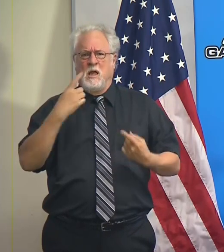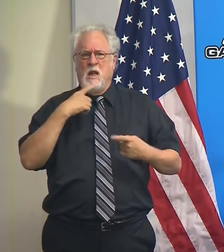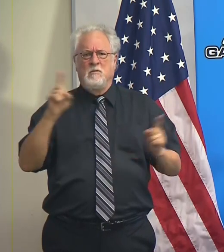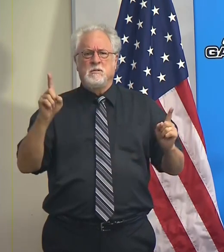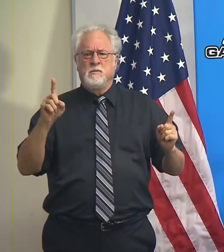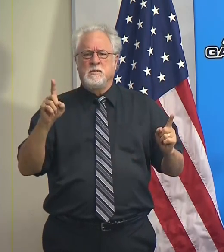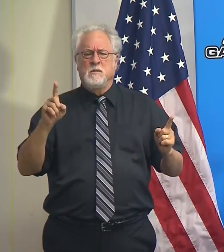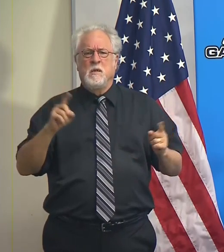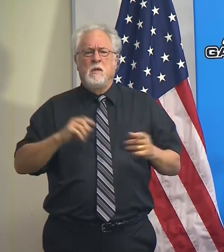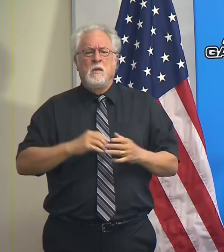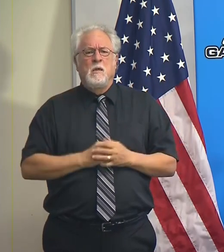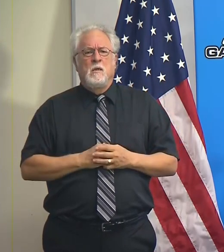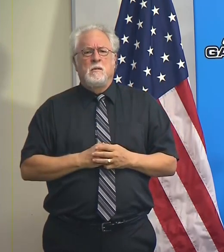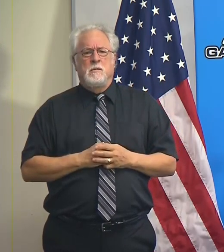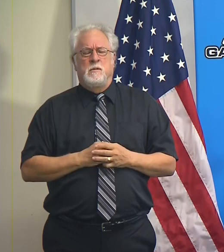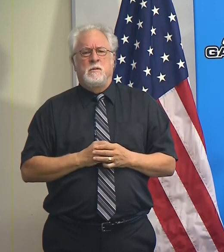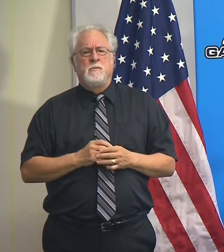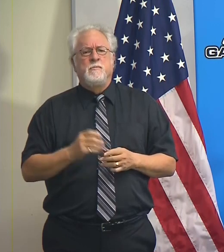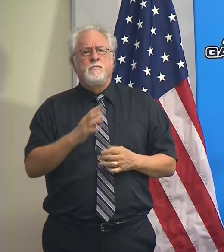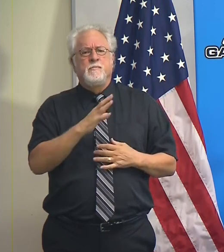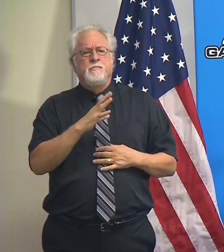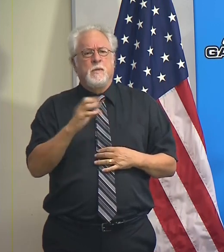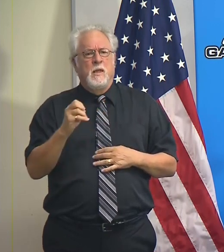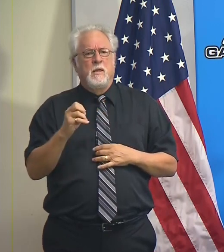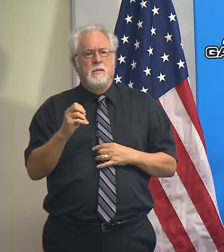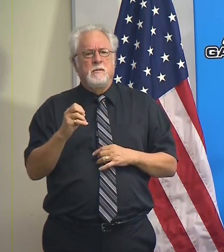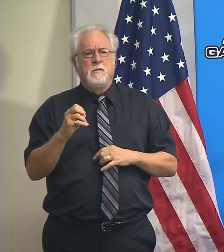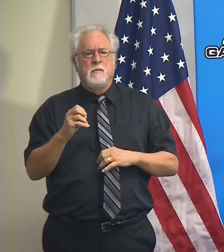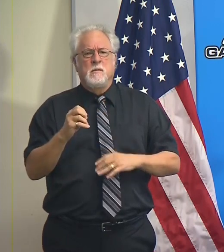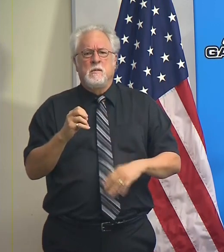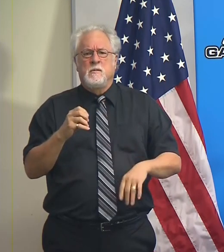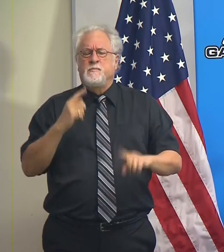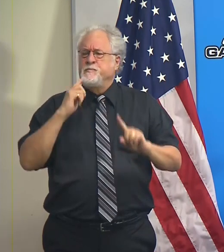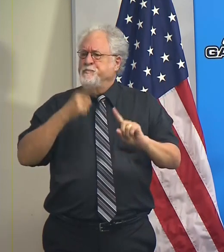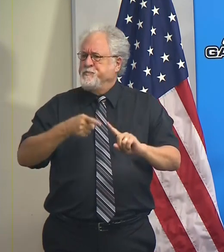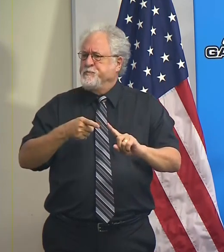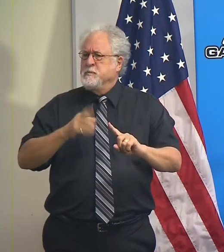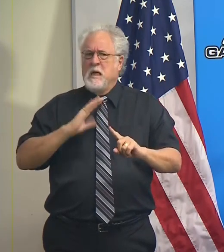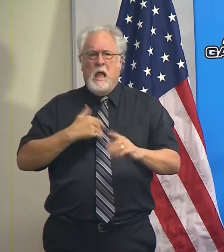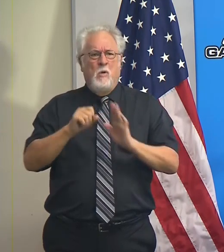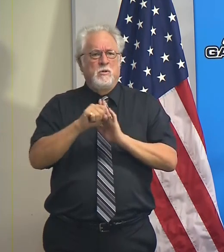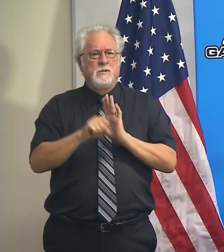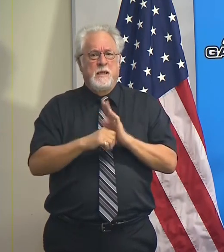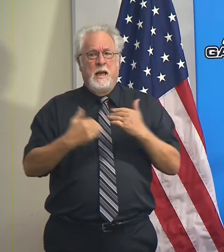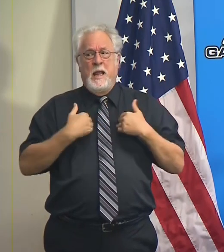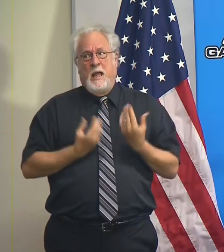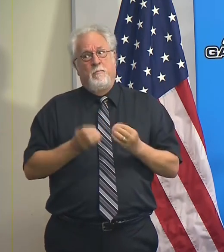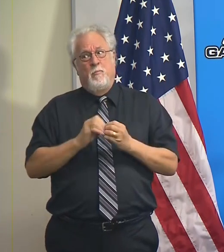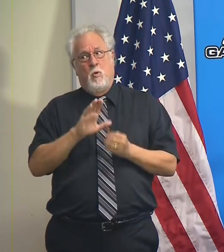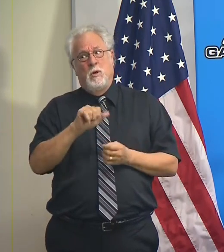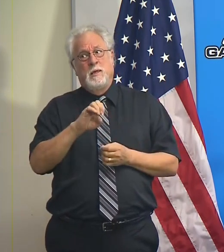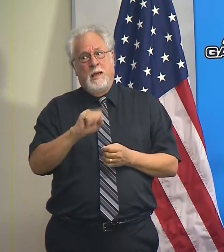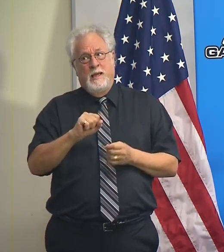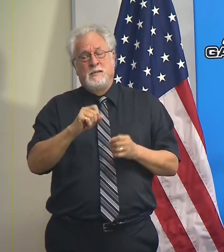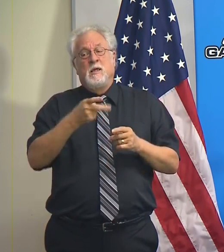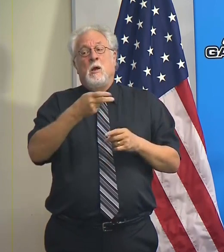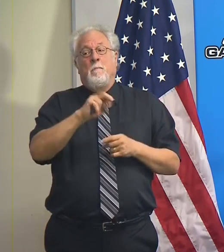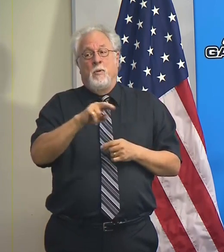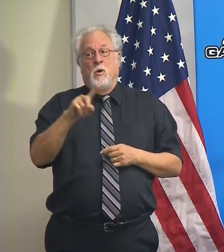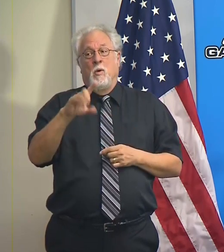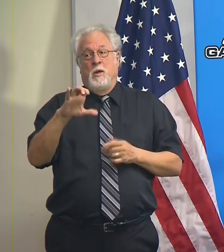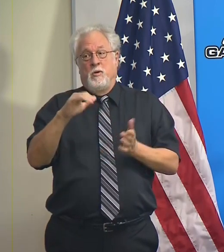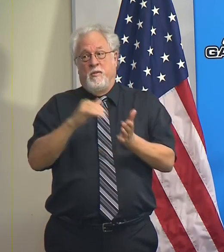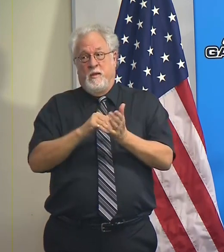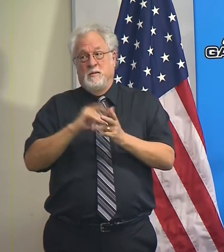announcements. And, you know, I will point out that that our state has had more cases per capita than any of the others